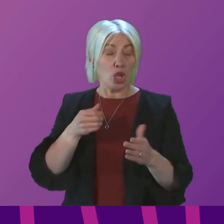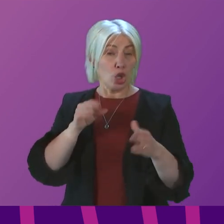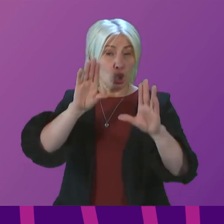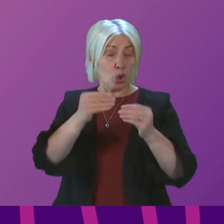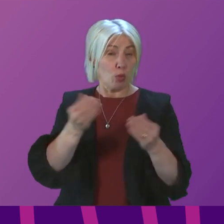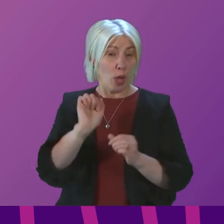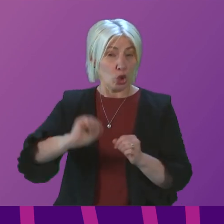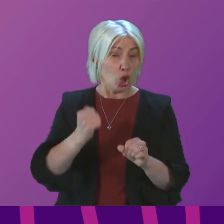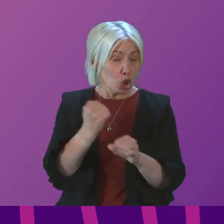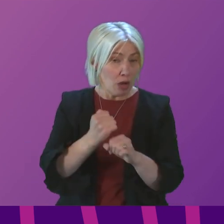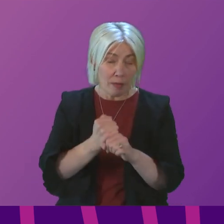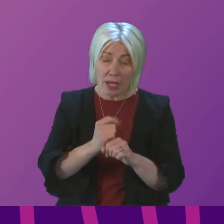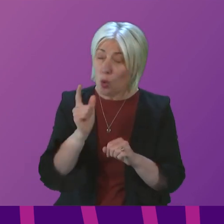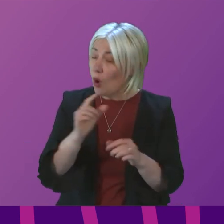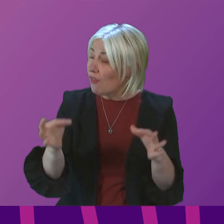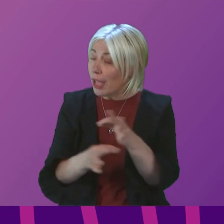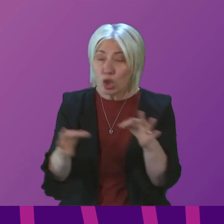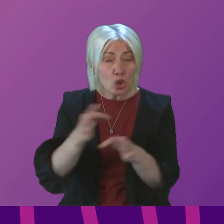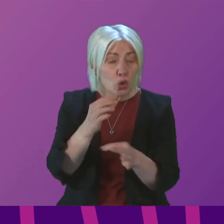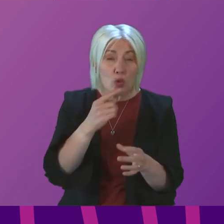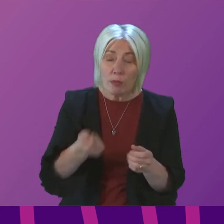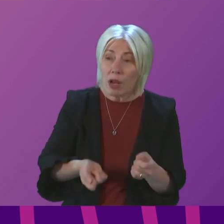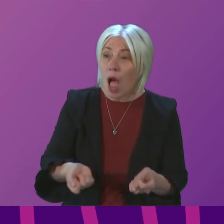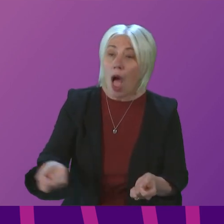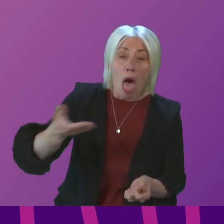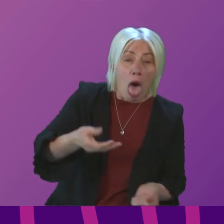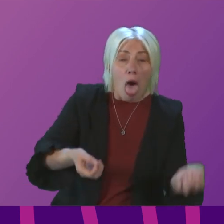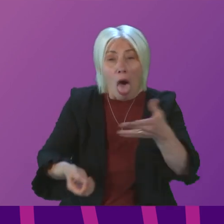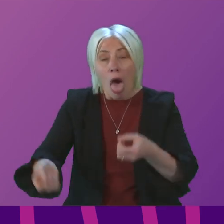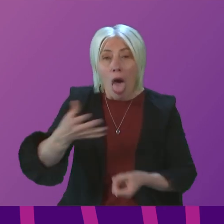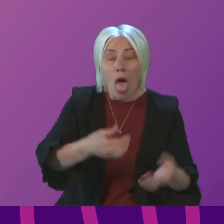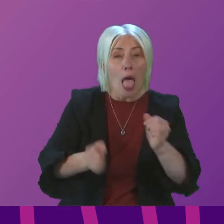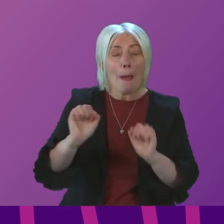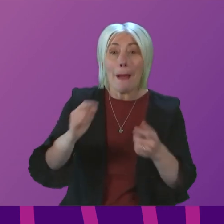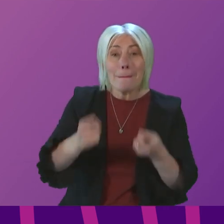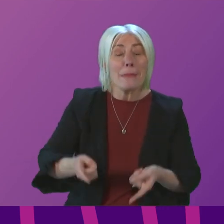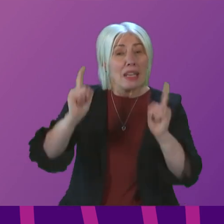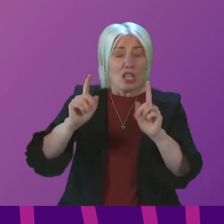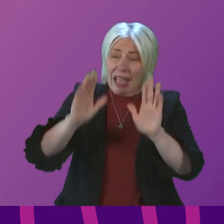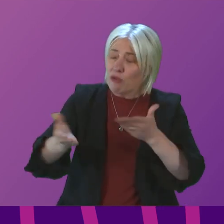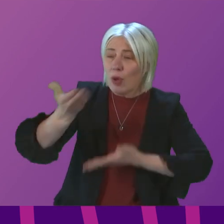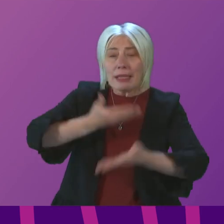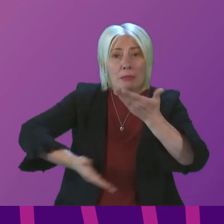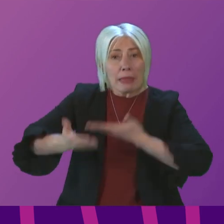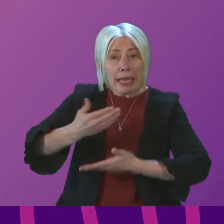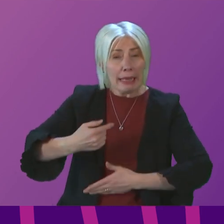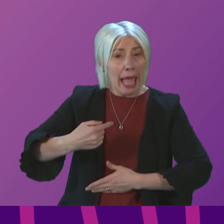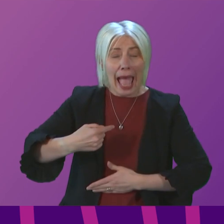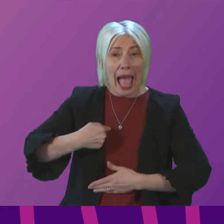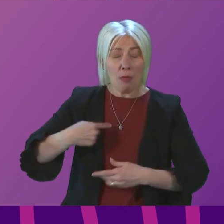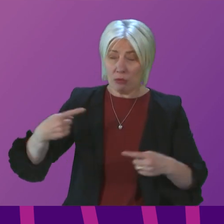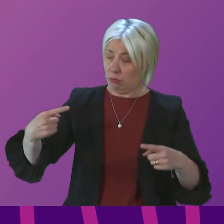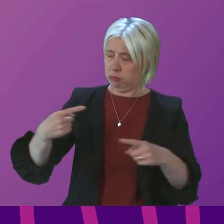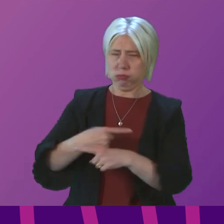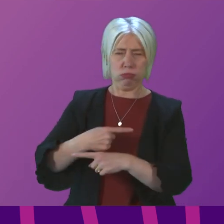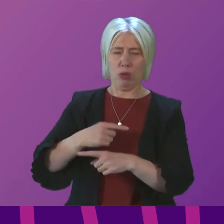no matter what excuse it comes up with. Ministers need to explain why I was misled in